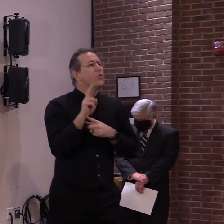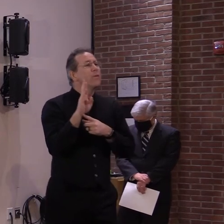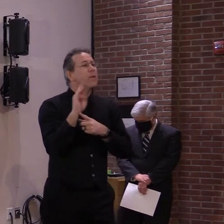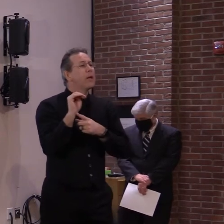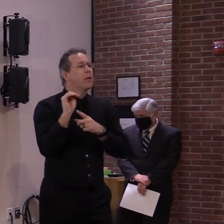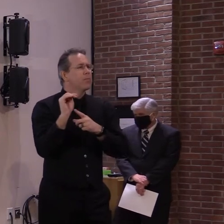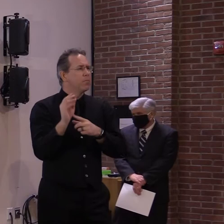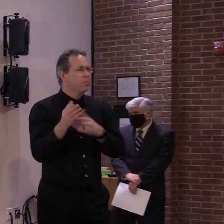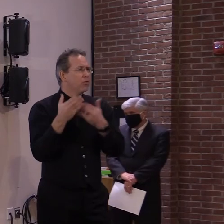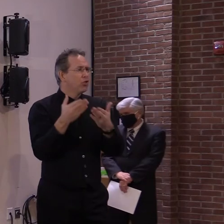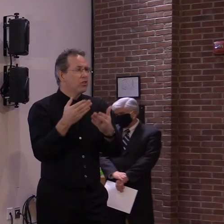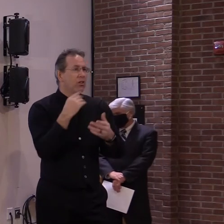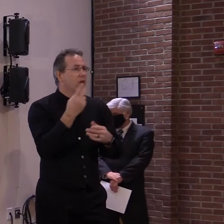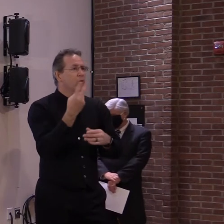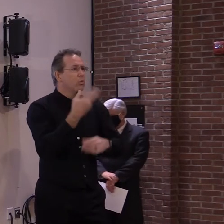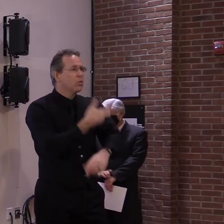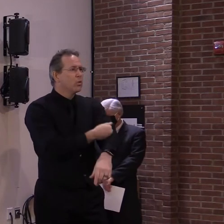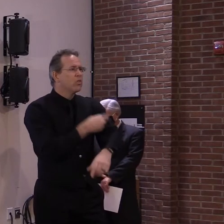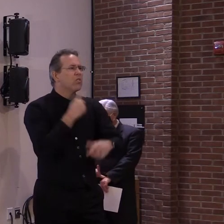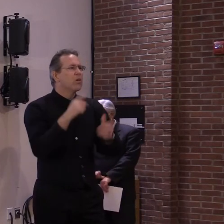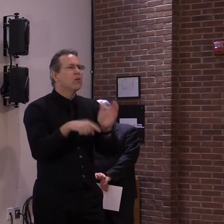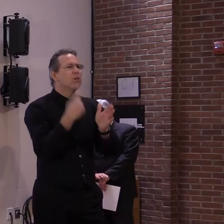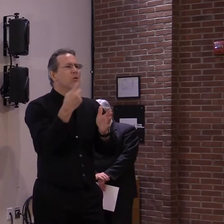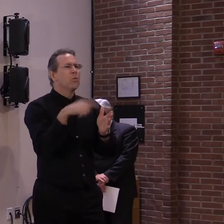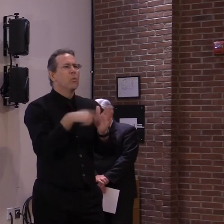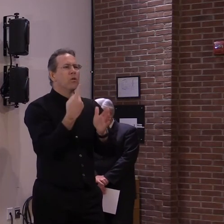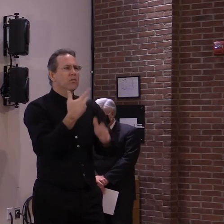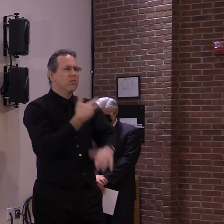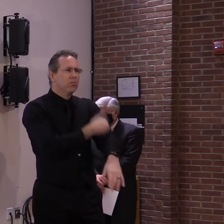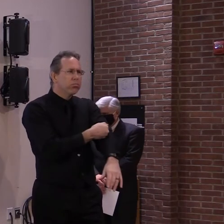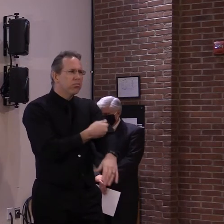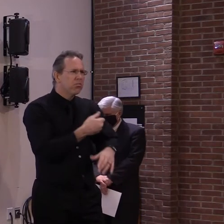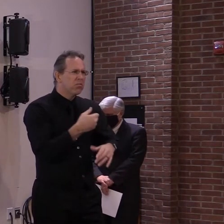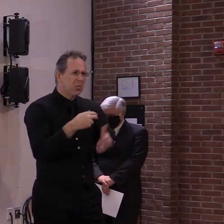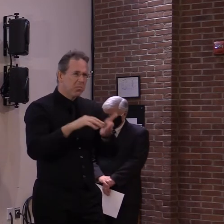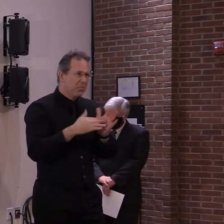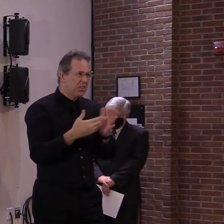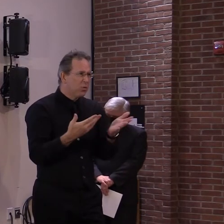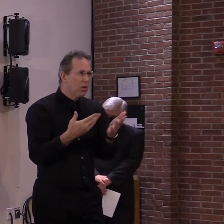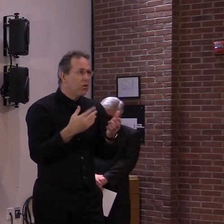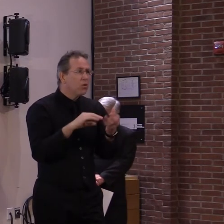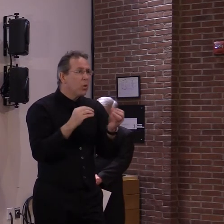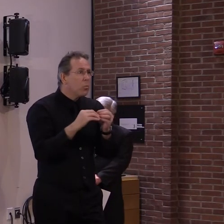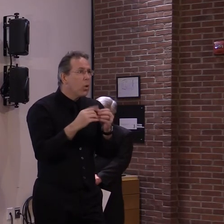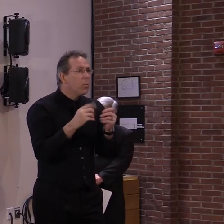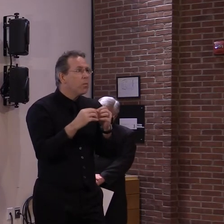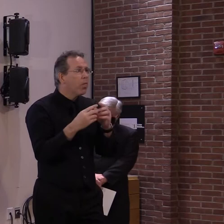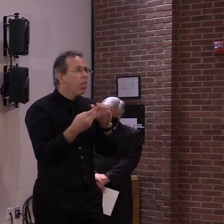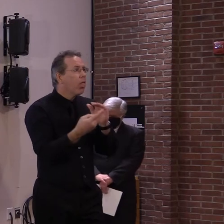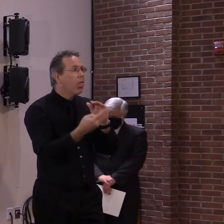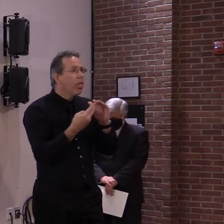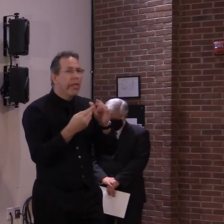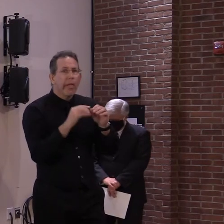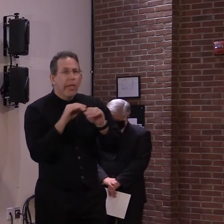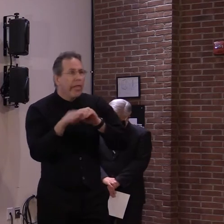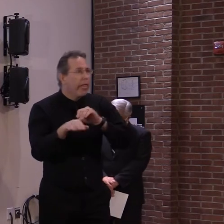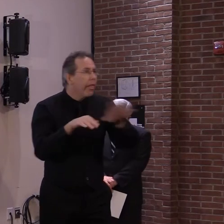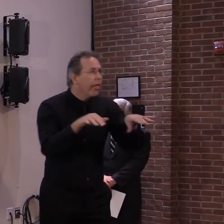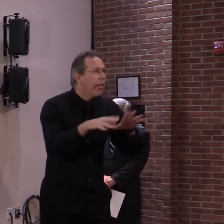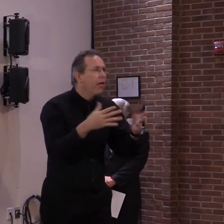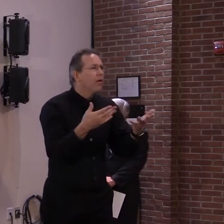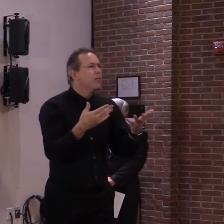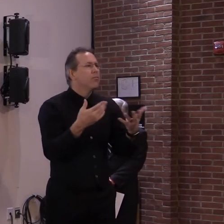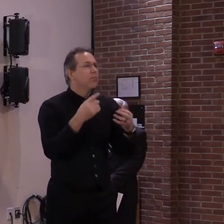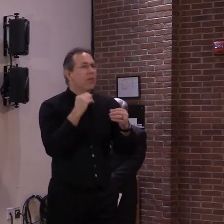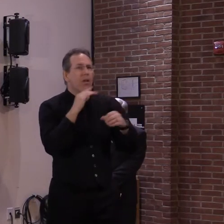and thereby, uh, vastly increase the number of, uh, doses that are available. Secondly, there's been some talk, I'm not sure how